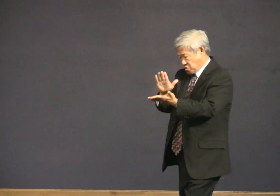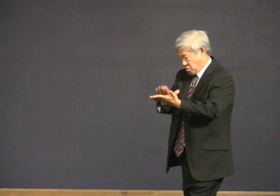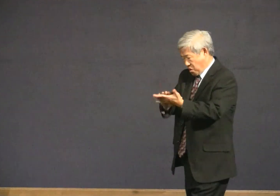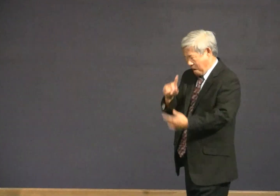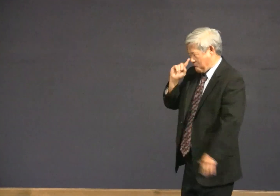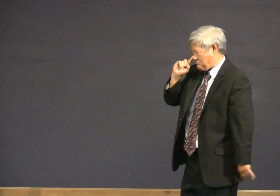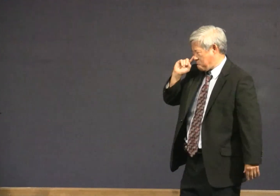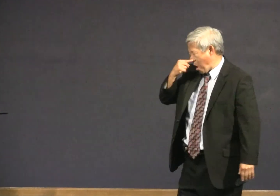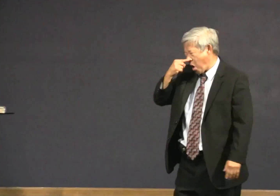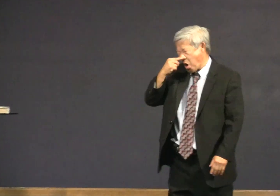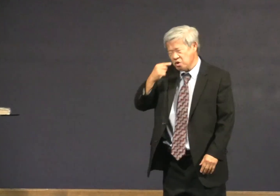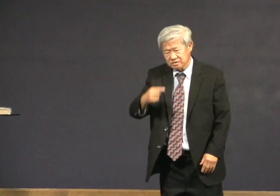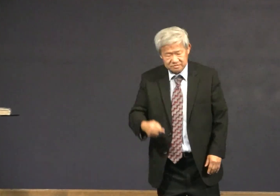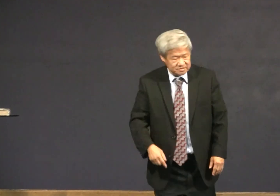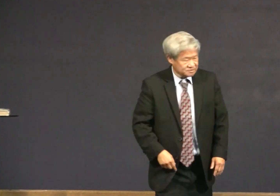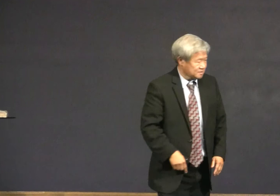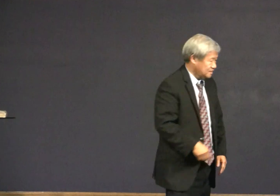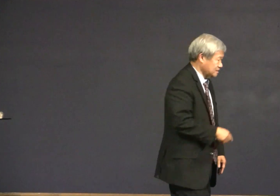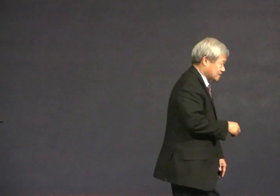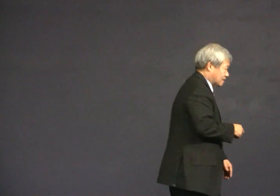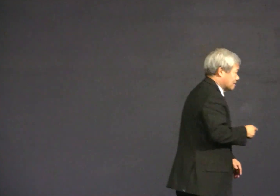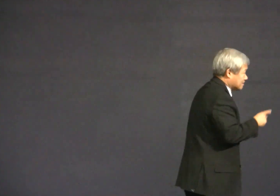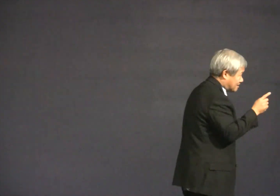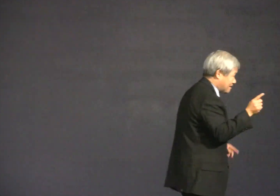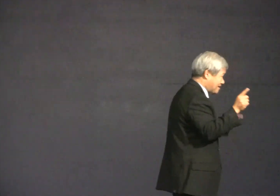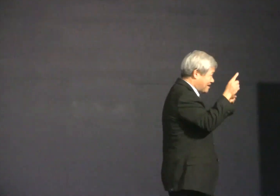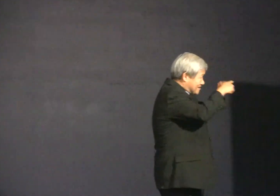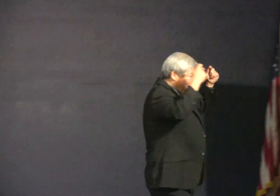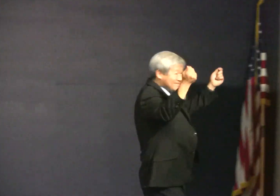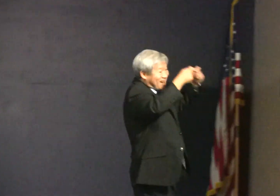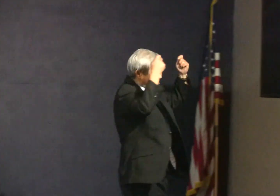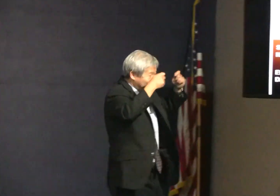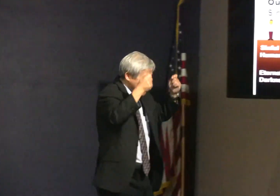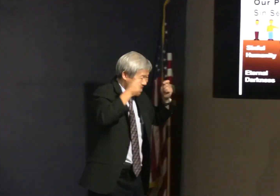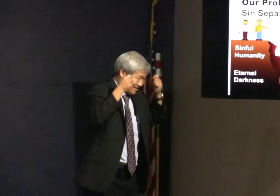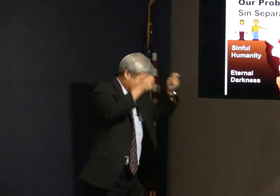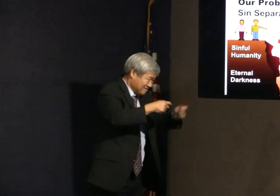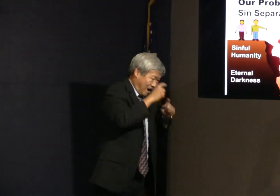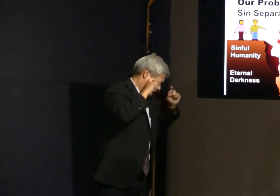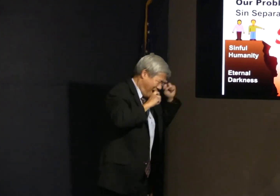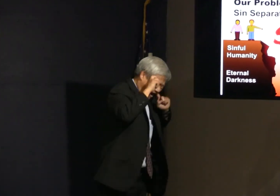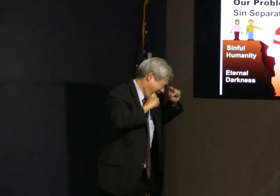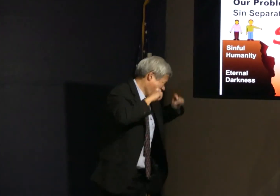Kids may be laughing on Halloween, but then they get up the next morning and go to school and it's boring.